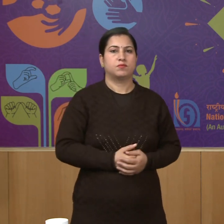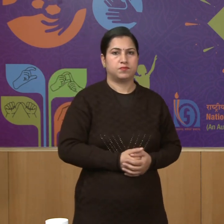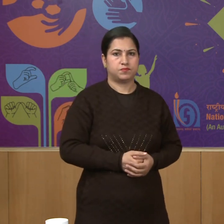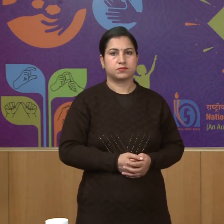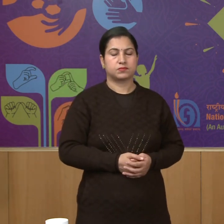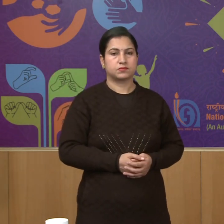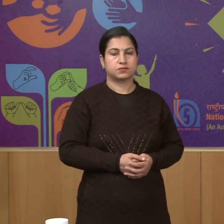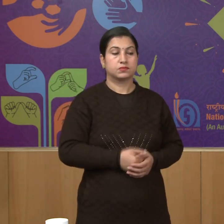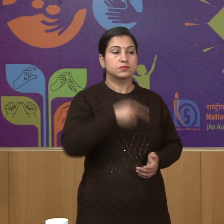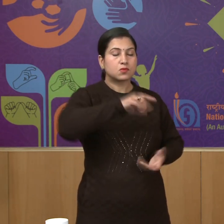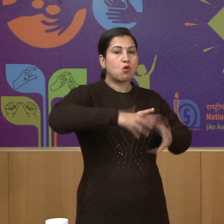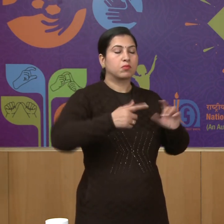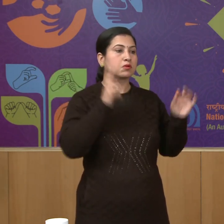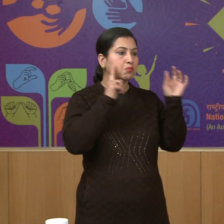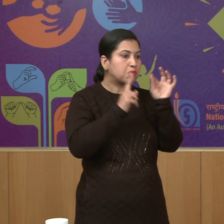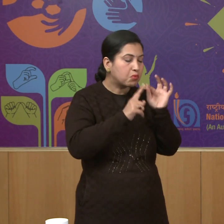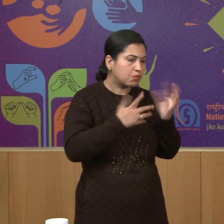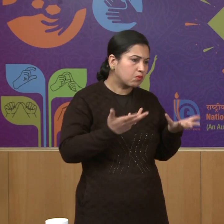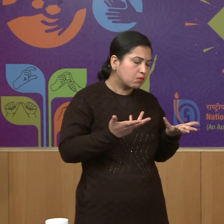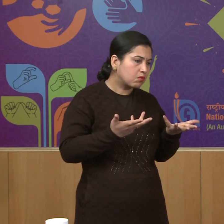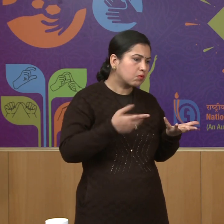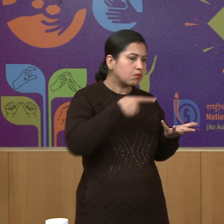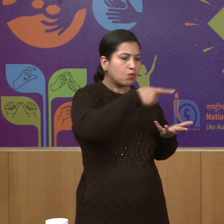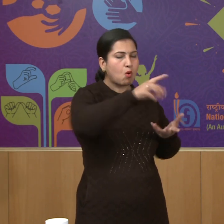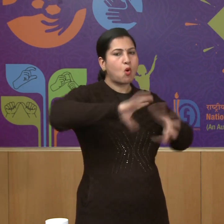this proved a big reason for its failure.